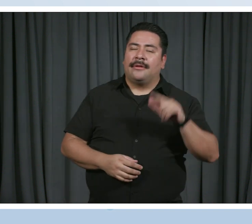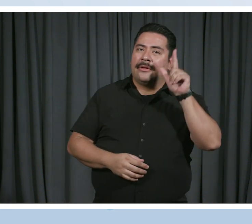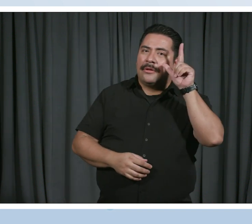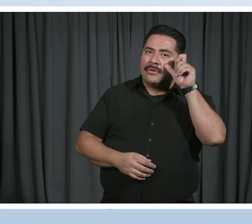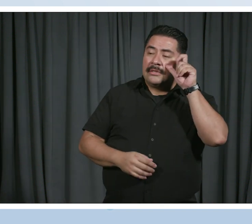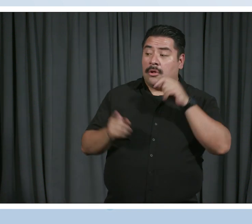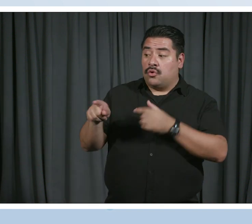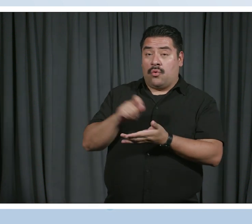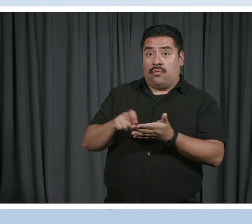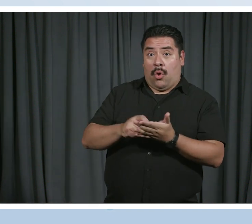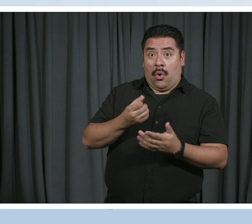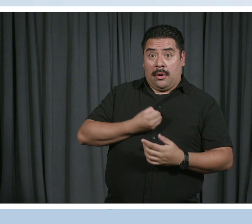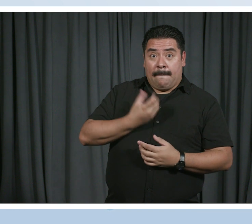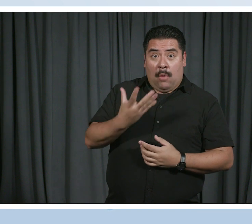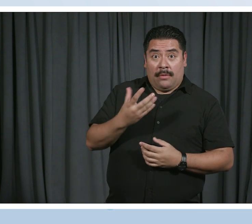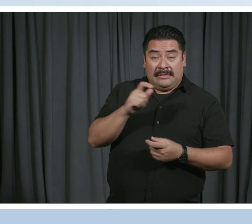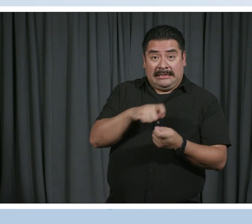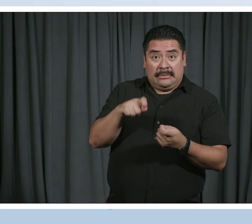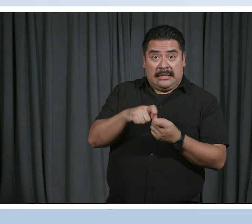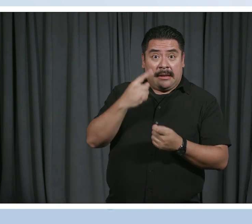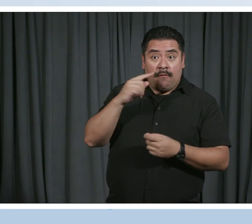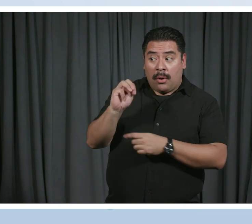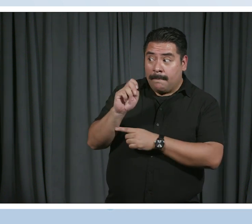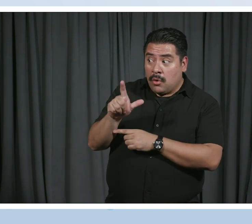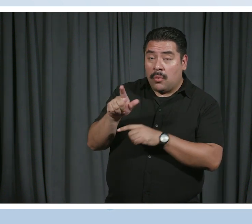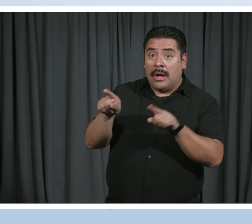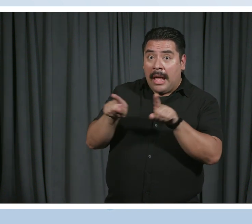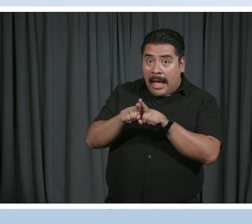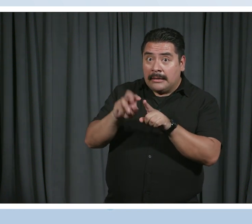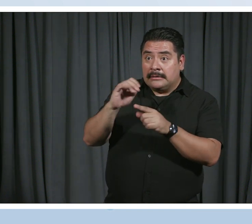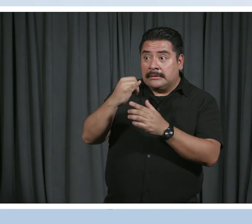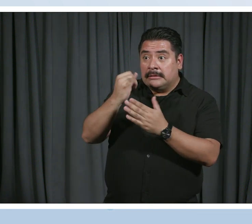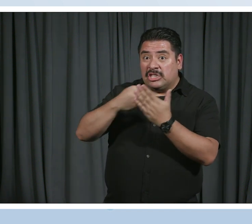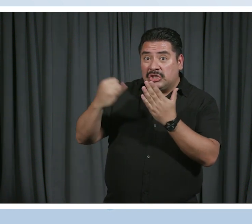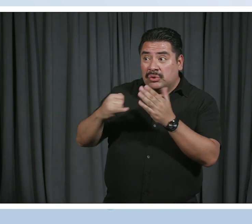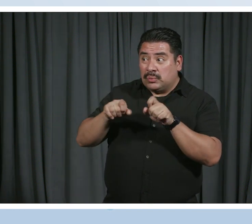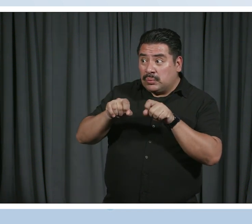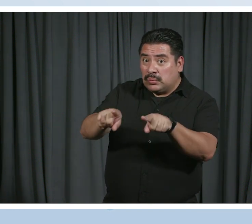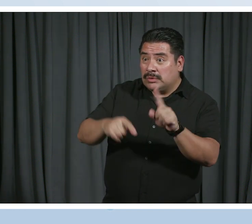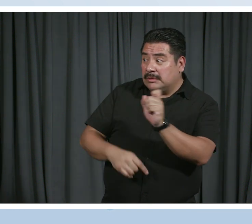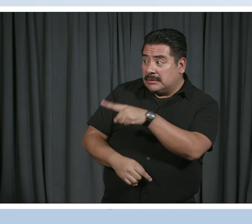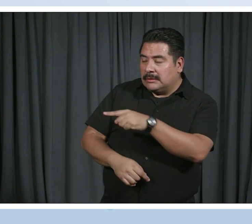poem, specifically for the mural, as the mural was being developed? Yeah, that's correct. It's actually comes from two